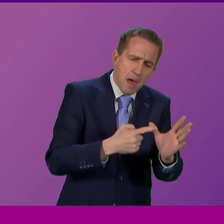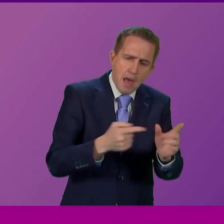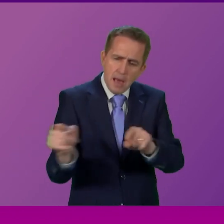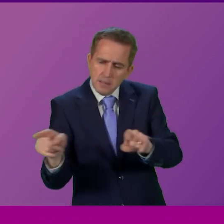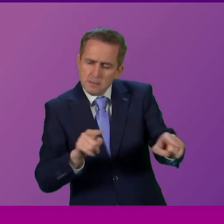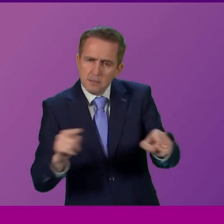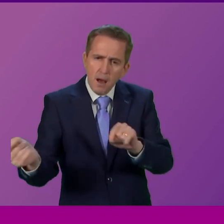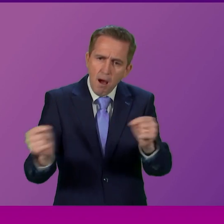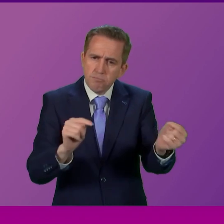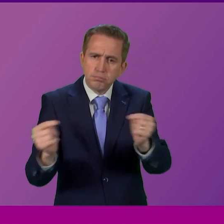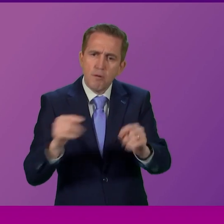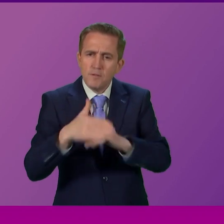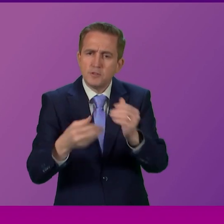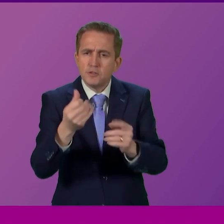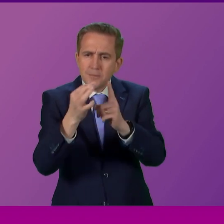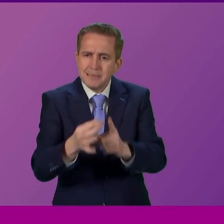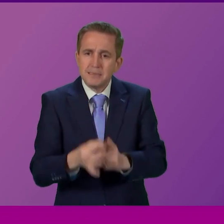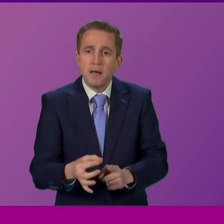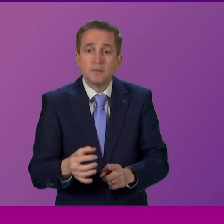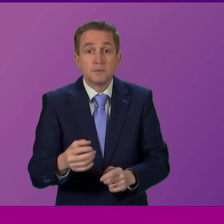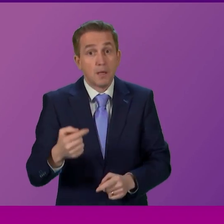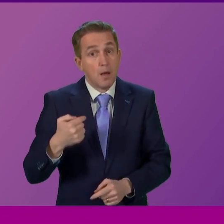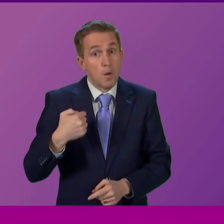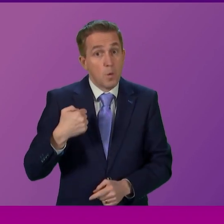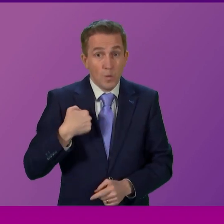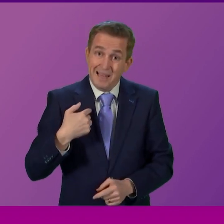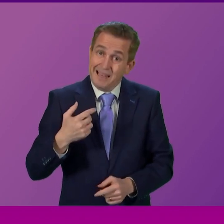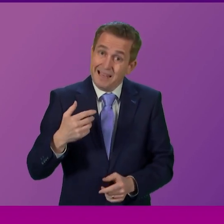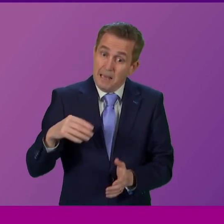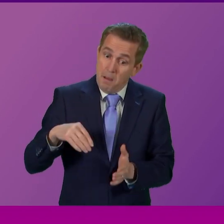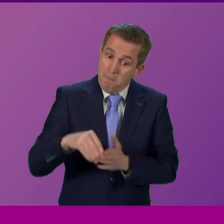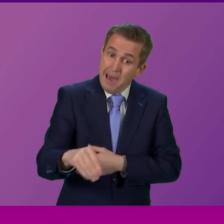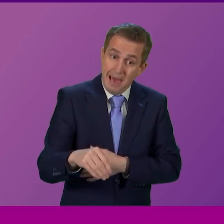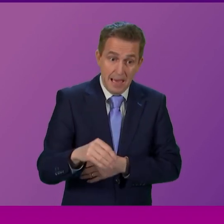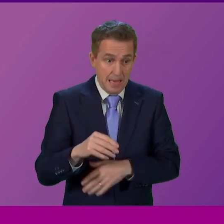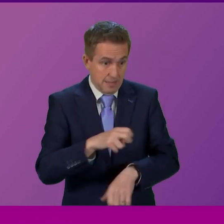the UK government in that respect we'll also pay our workforce I think that's really important we'll pay them